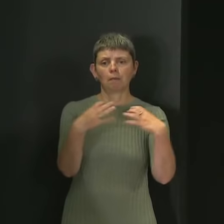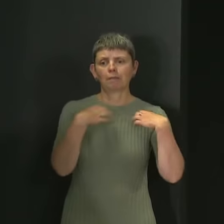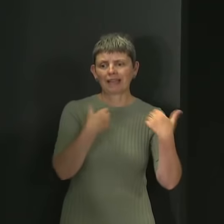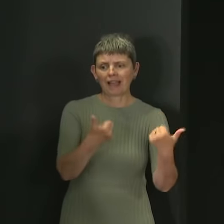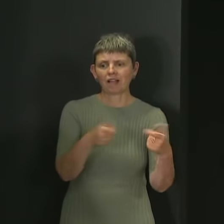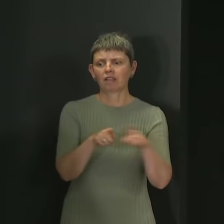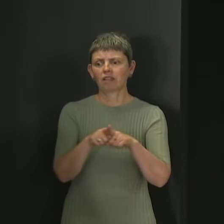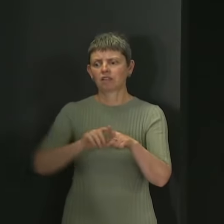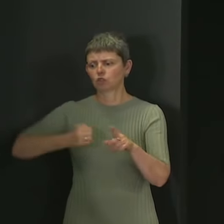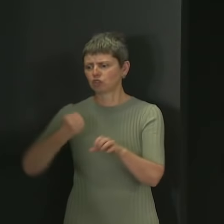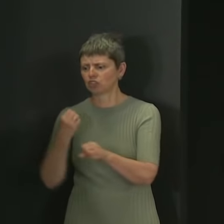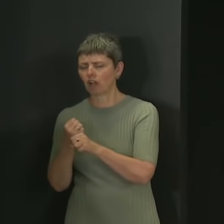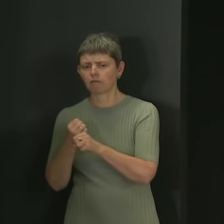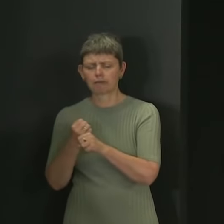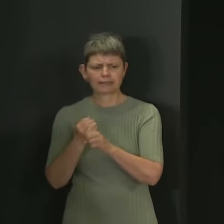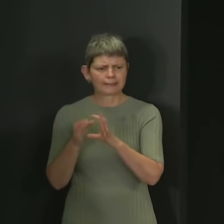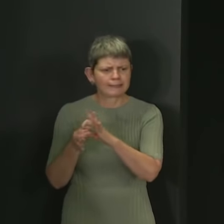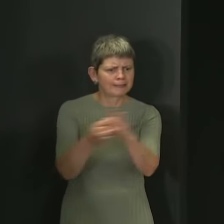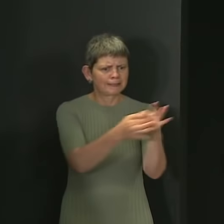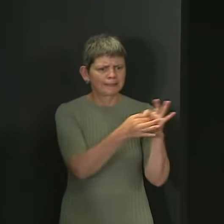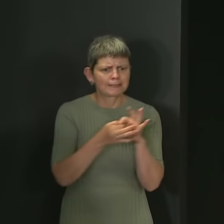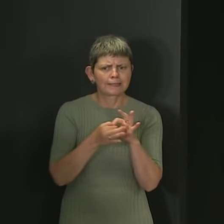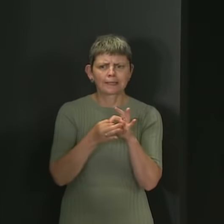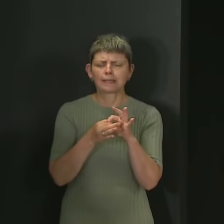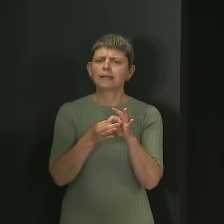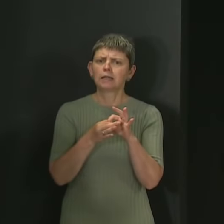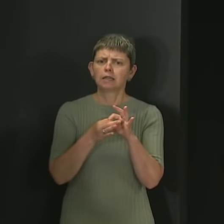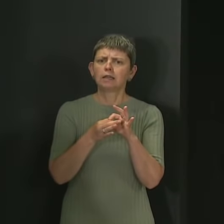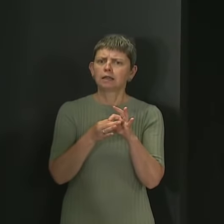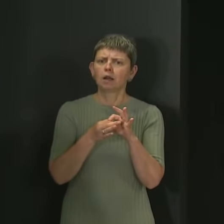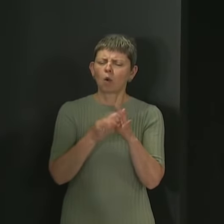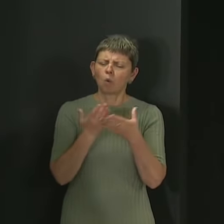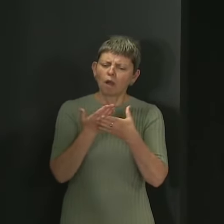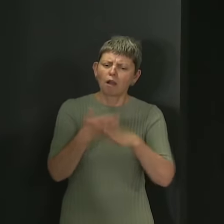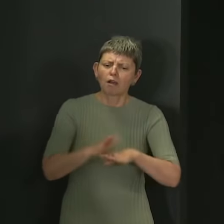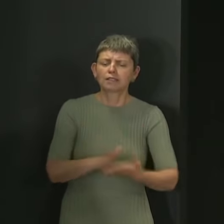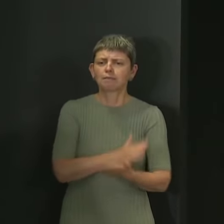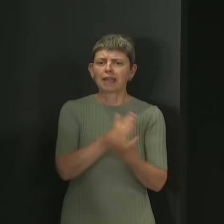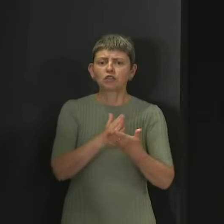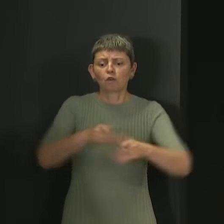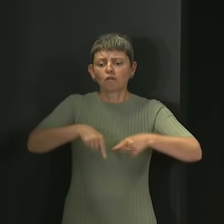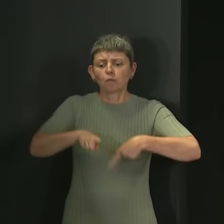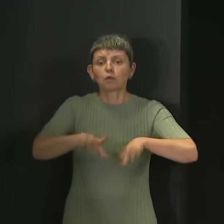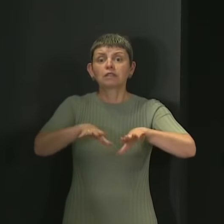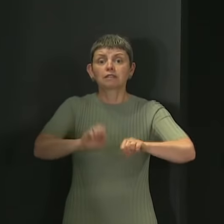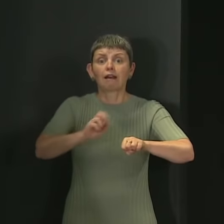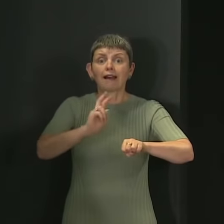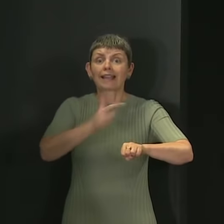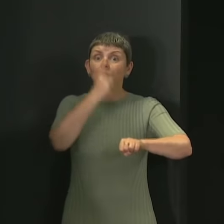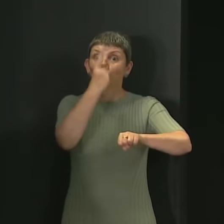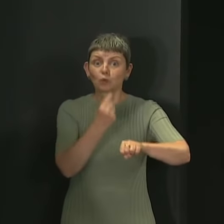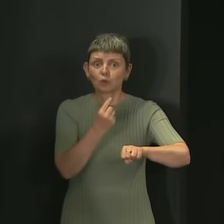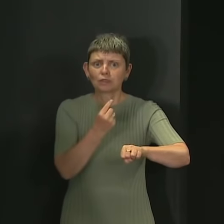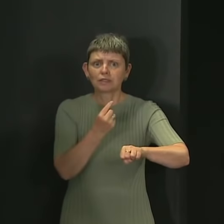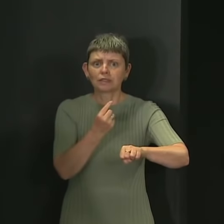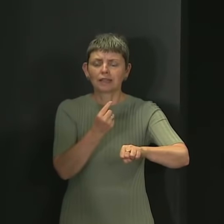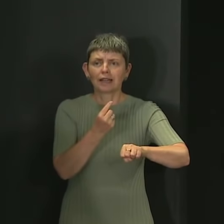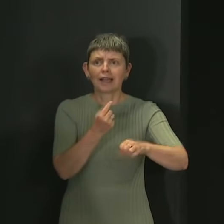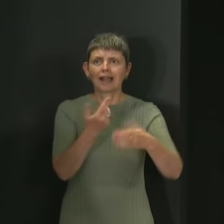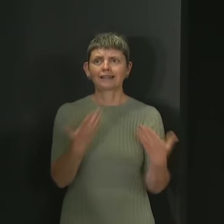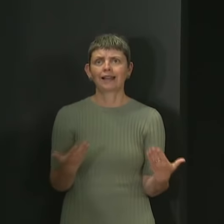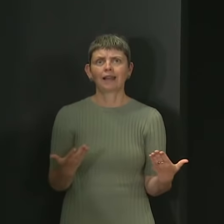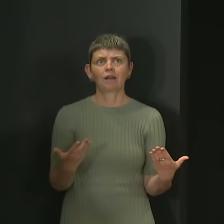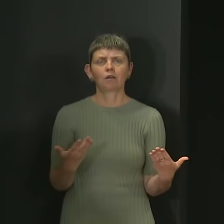so hard to try to make sure that there was a grounding for elite sport to be able to return. And it seems such a lost opportunity